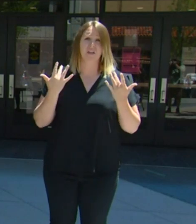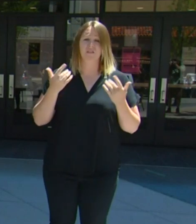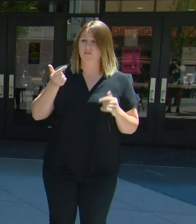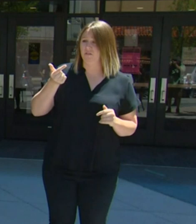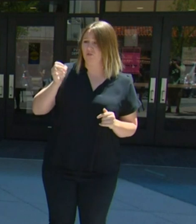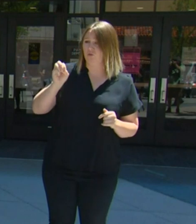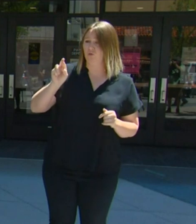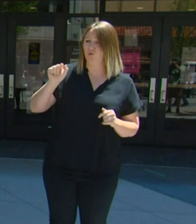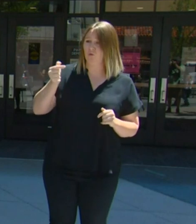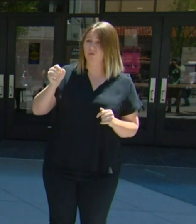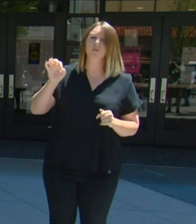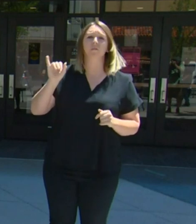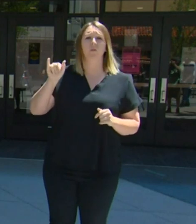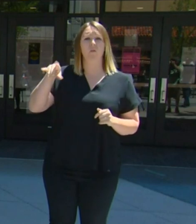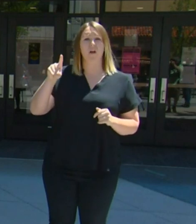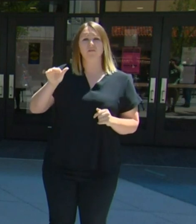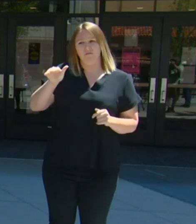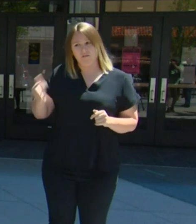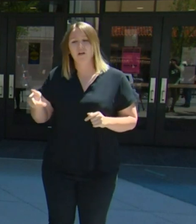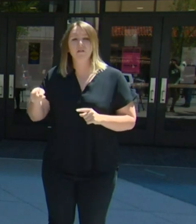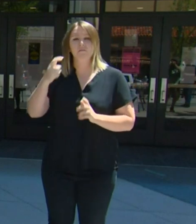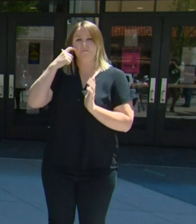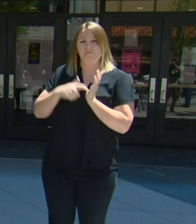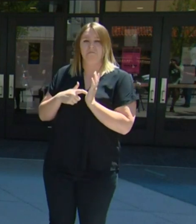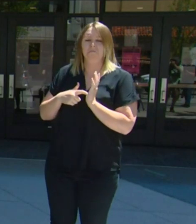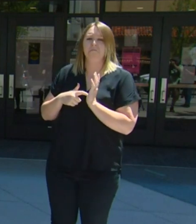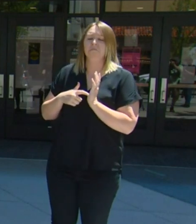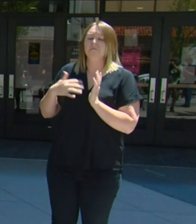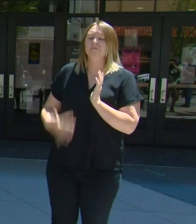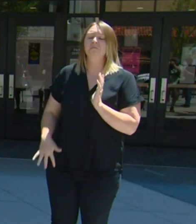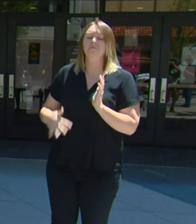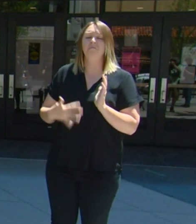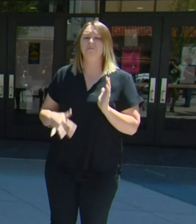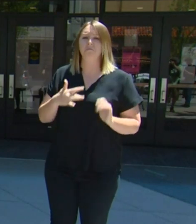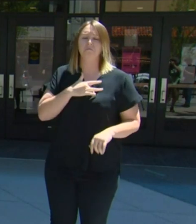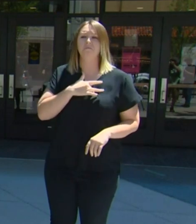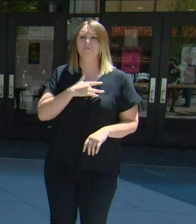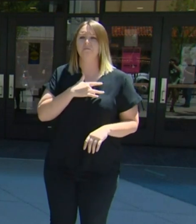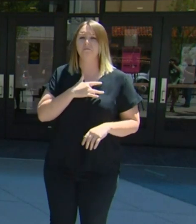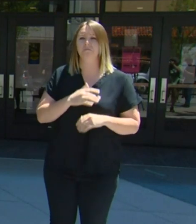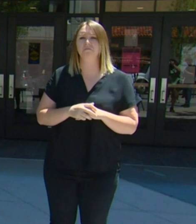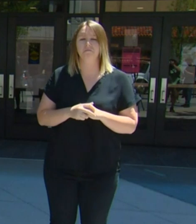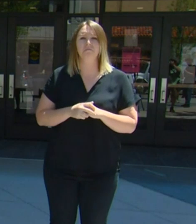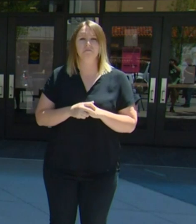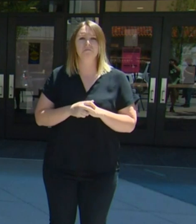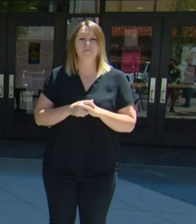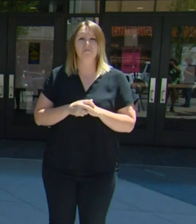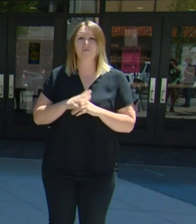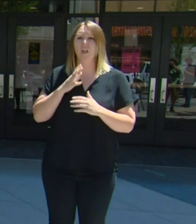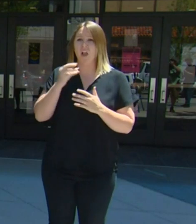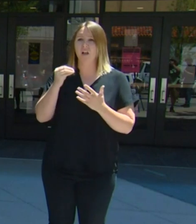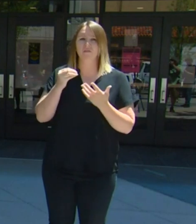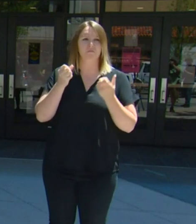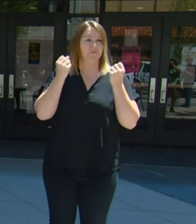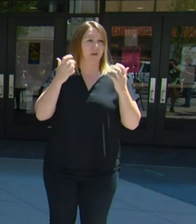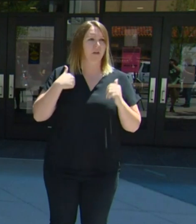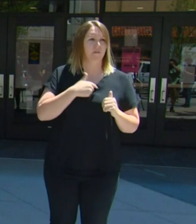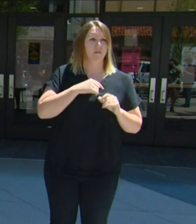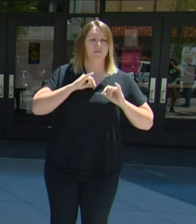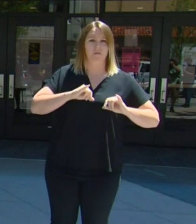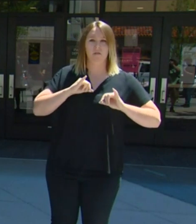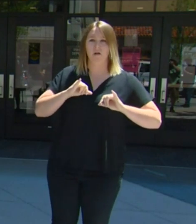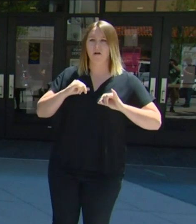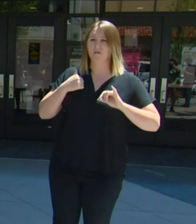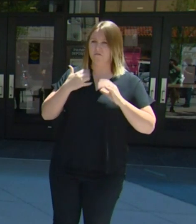of George Floyd in recent weeks pushes many of us to find our voice to come out and to peacefully gather